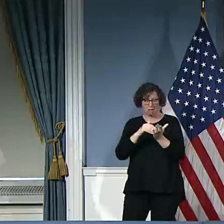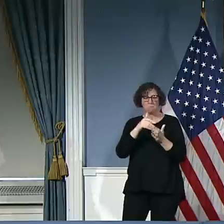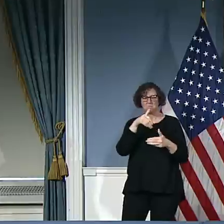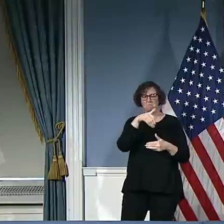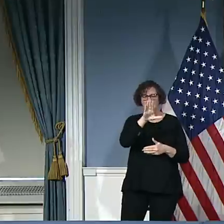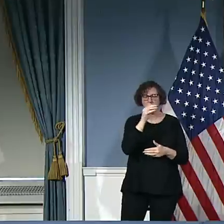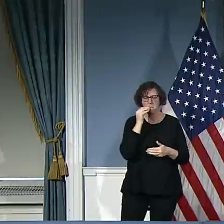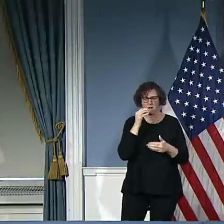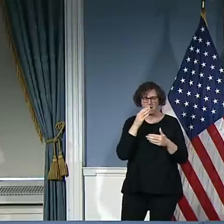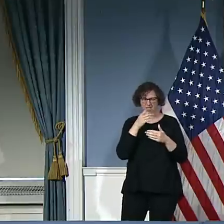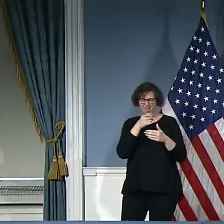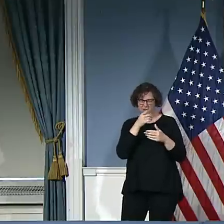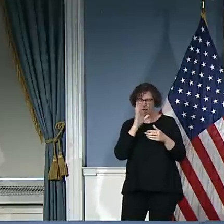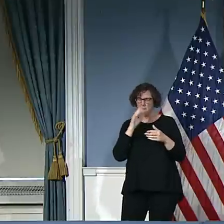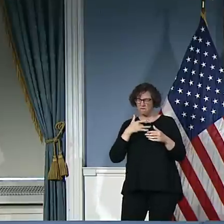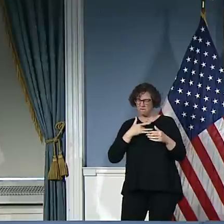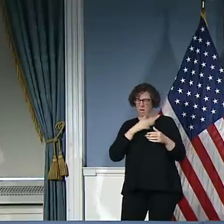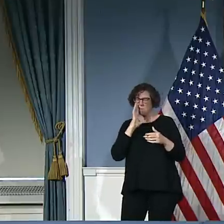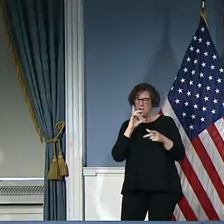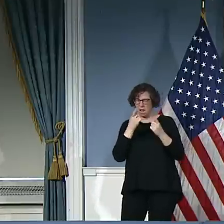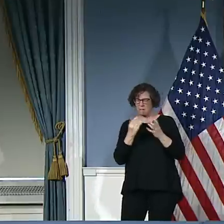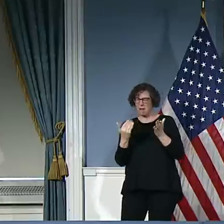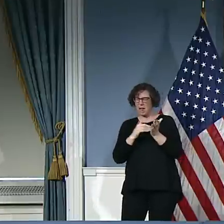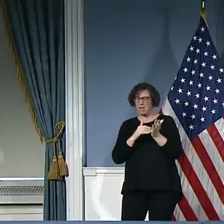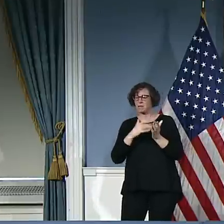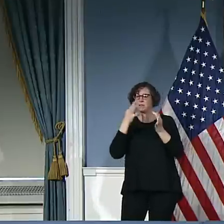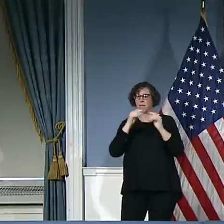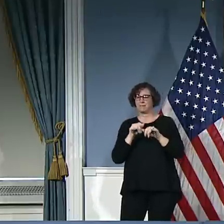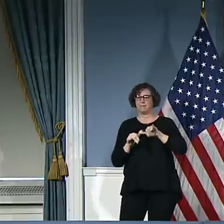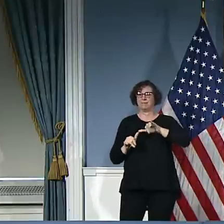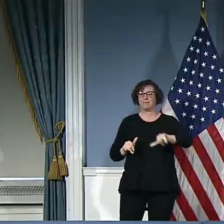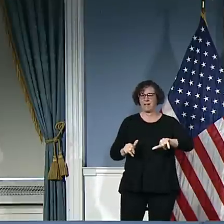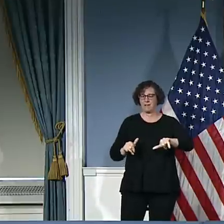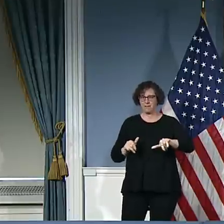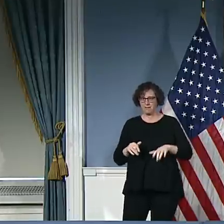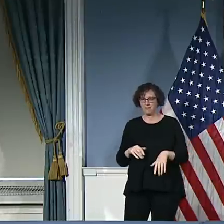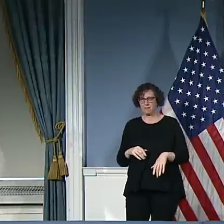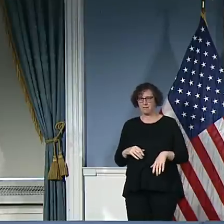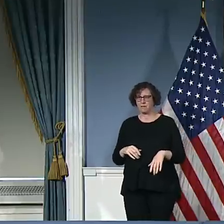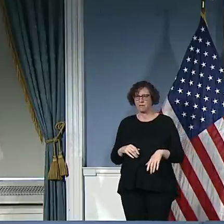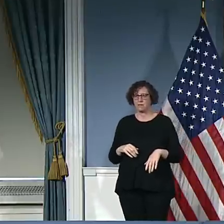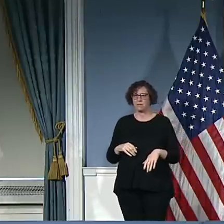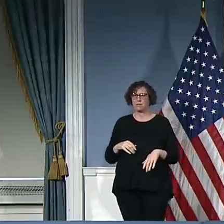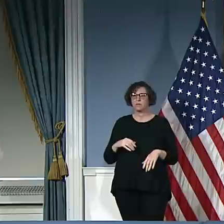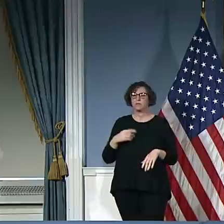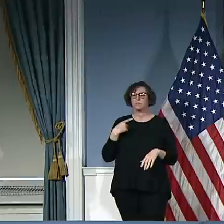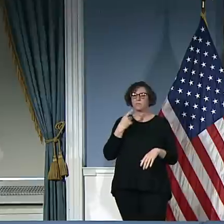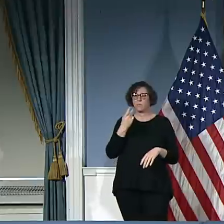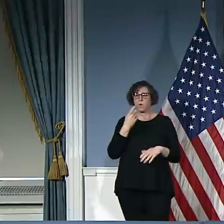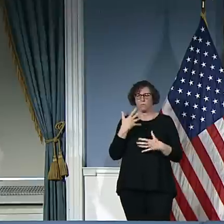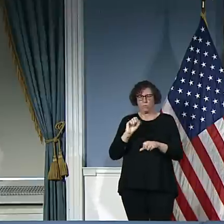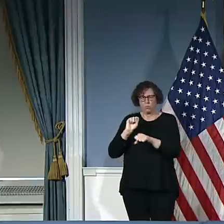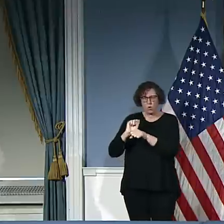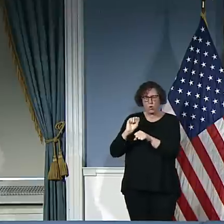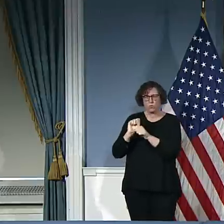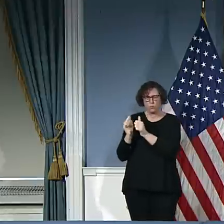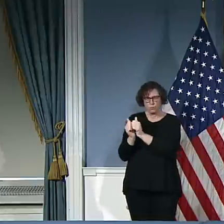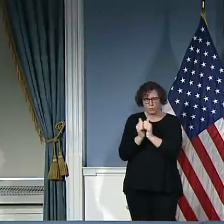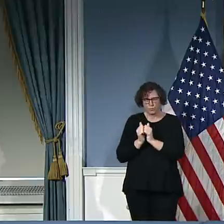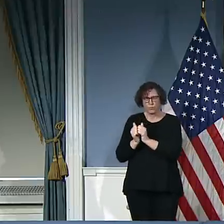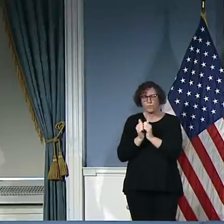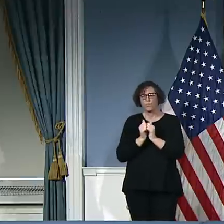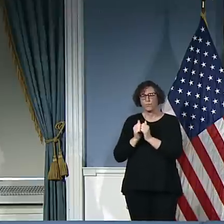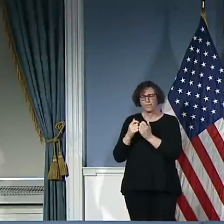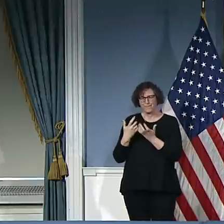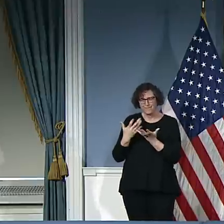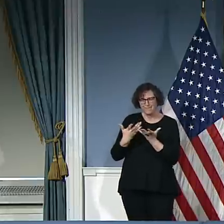on this and we're in lockstep. It's a very difficult decision, but I think any decision you make, you have to start with what's important here and you have